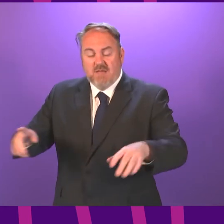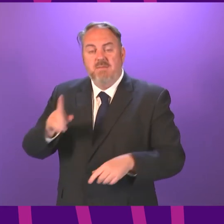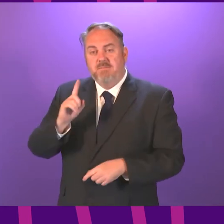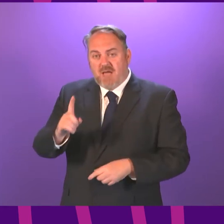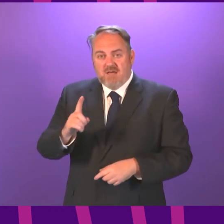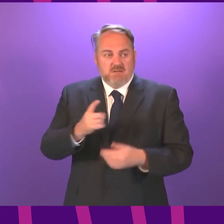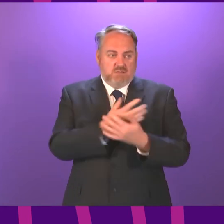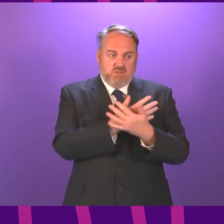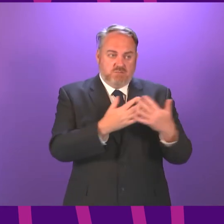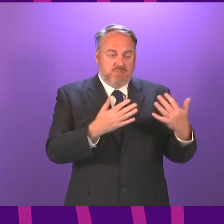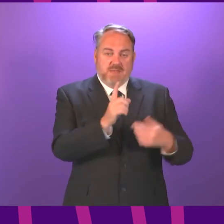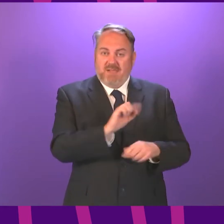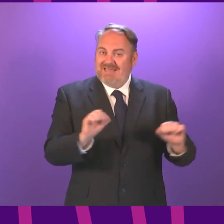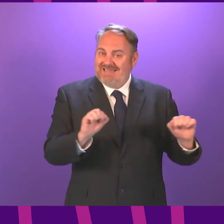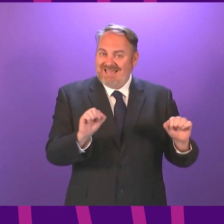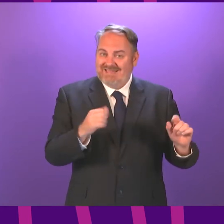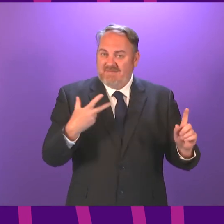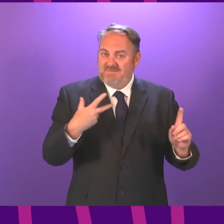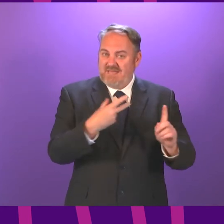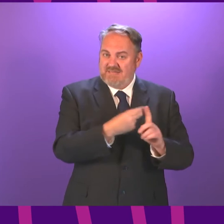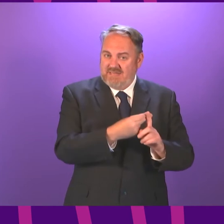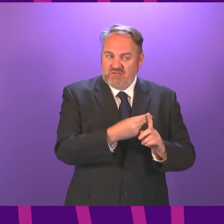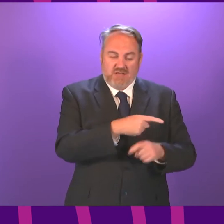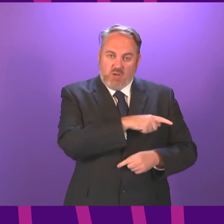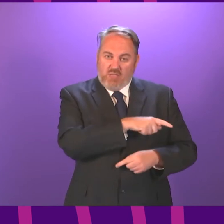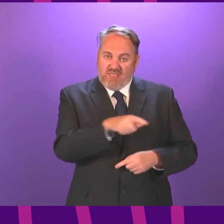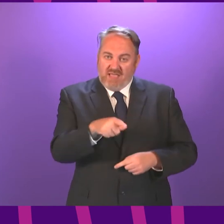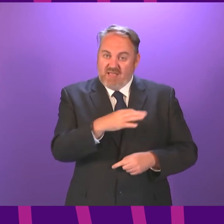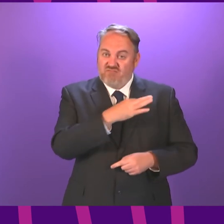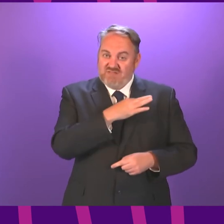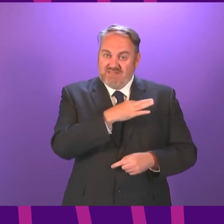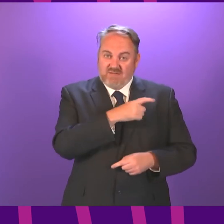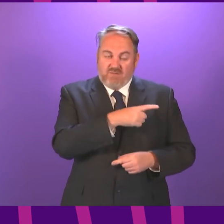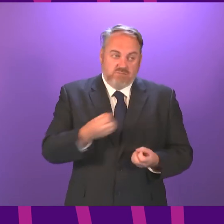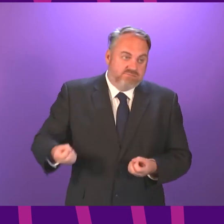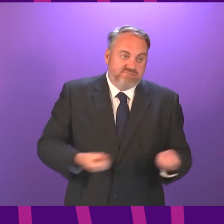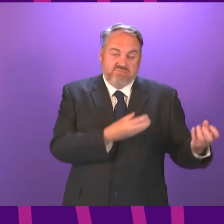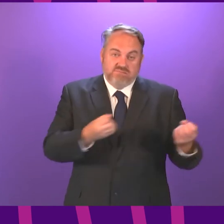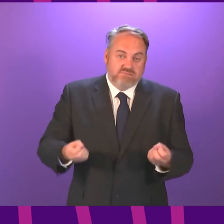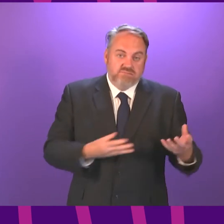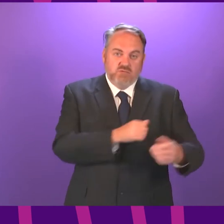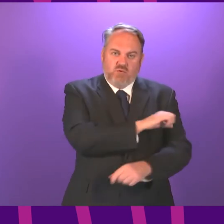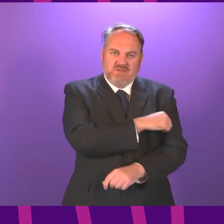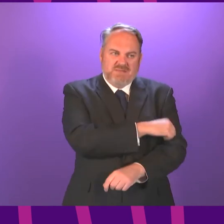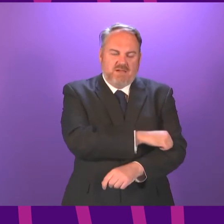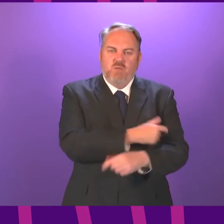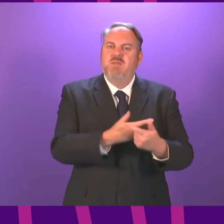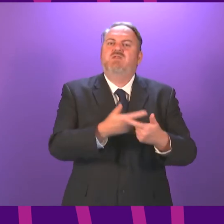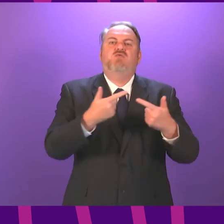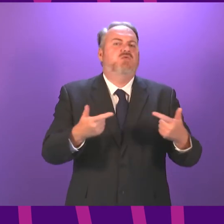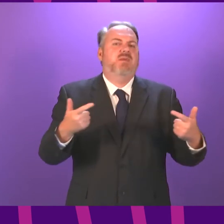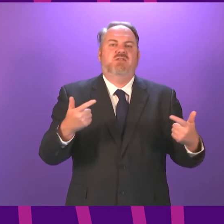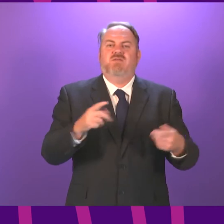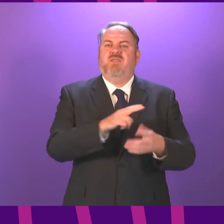population not fully vaccinated, a proportion of them ending up in hospital would still create a significant burden in our health service. So